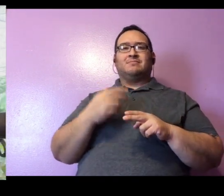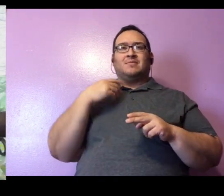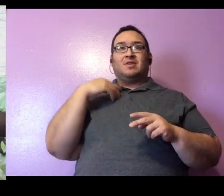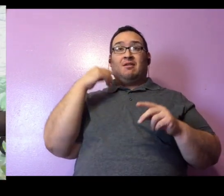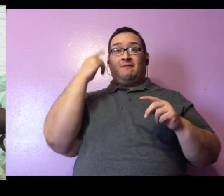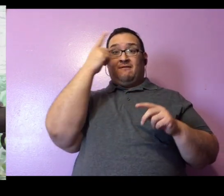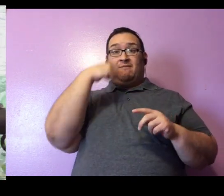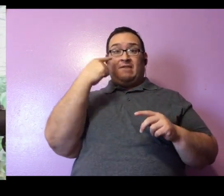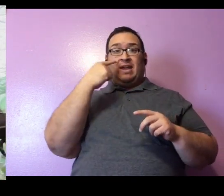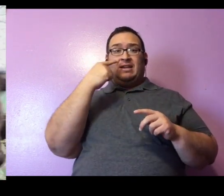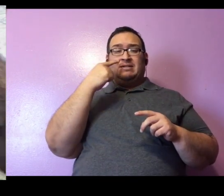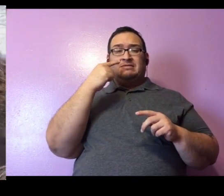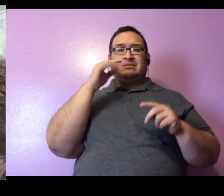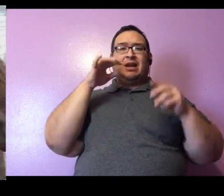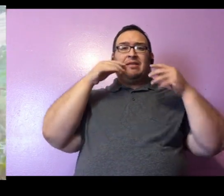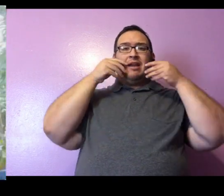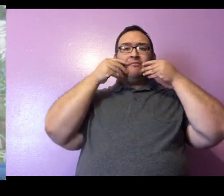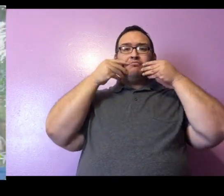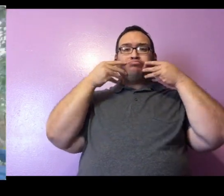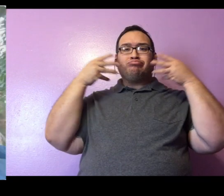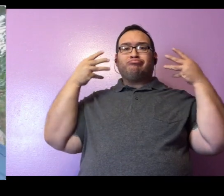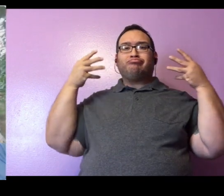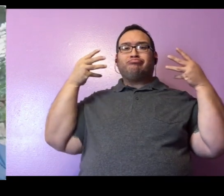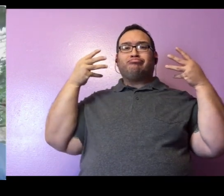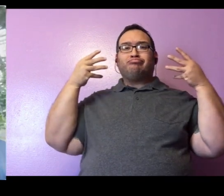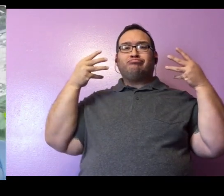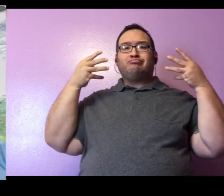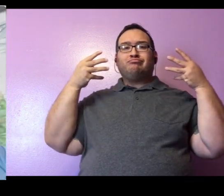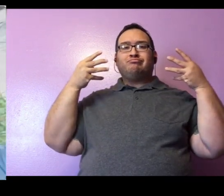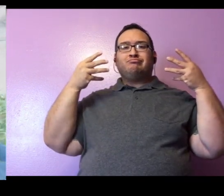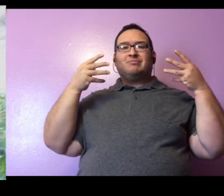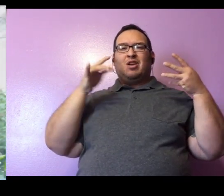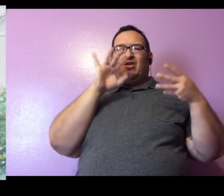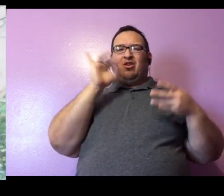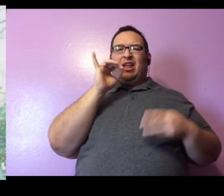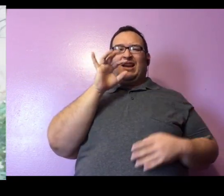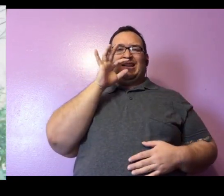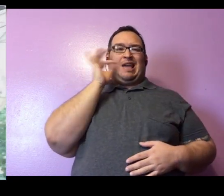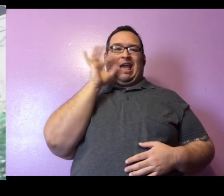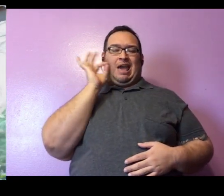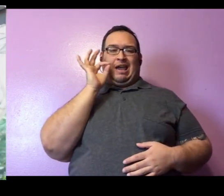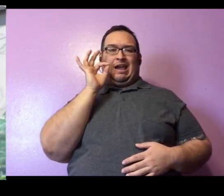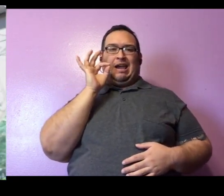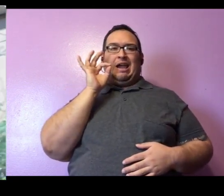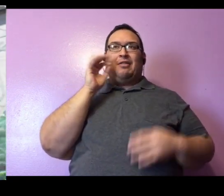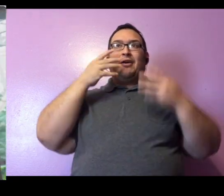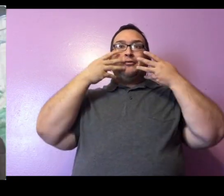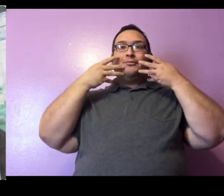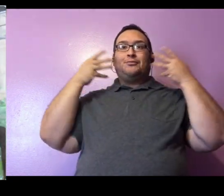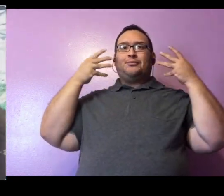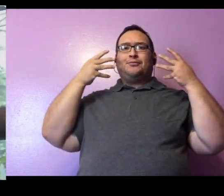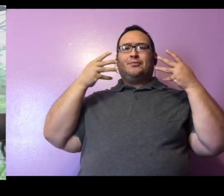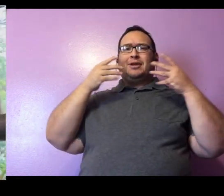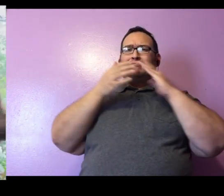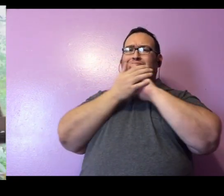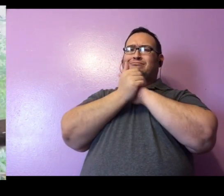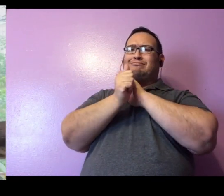faces and whiskers that look a little bit like a cat. She's got those very long whiskers and they're very good climbers just like